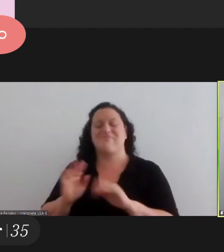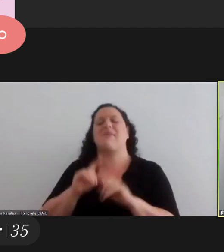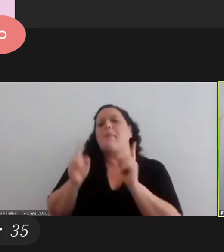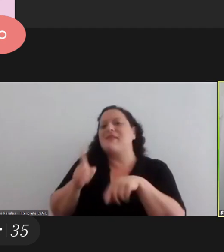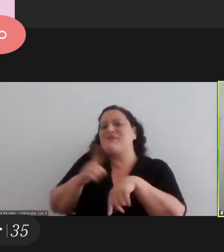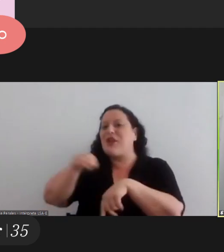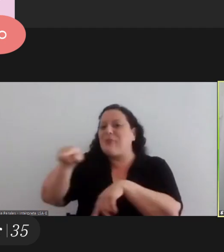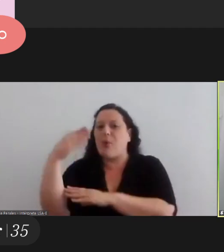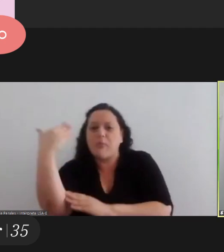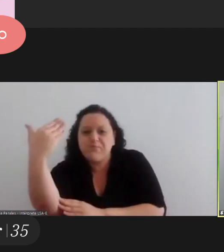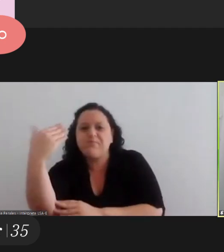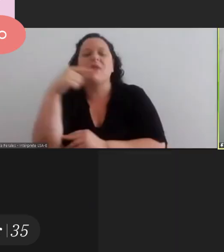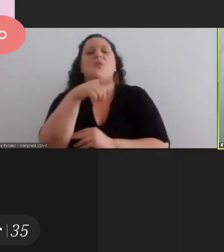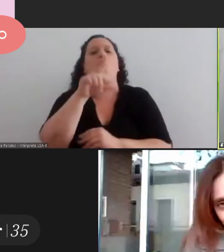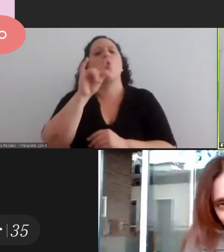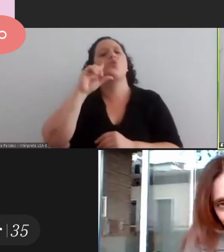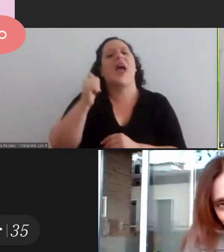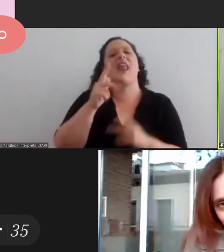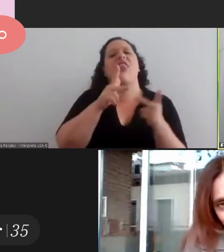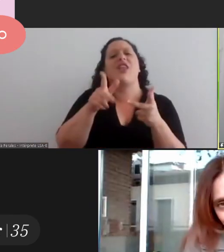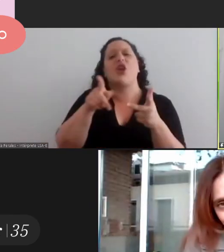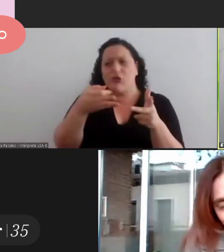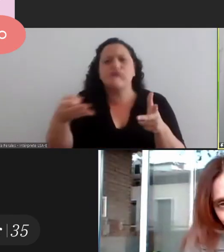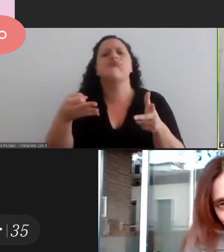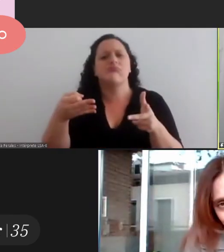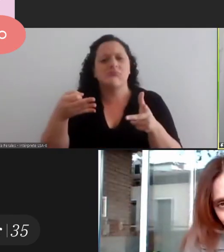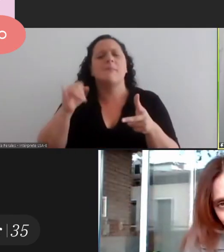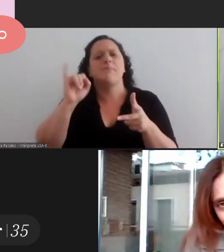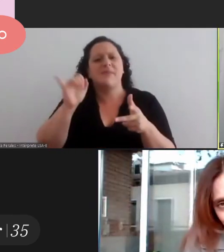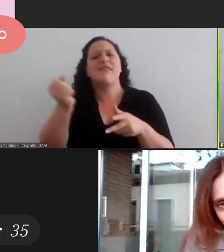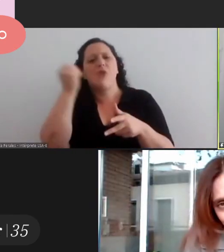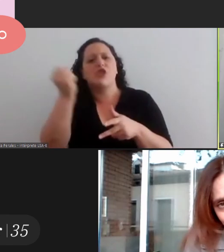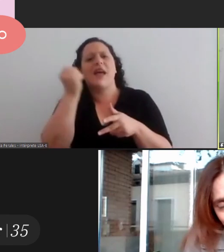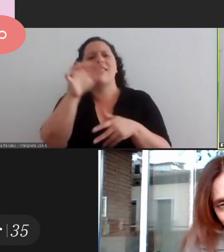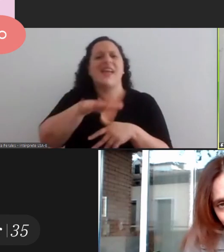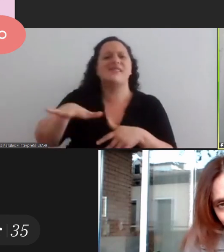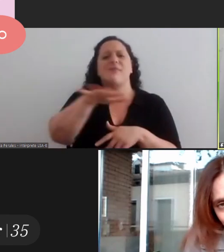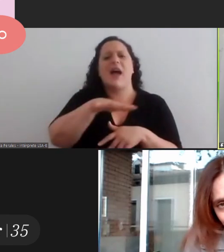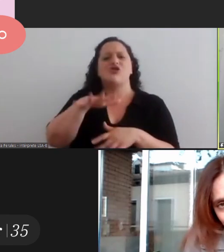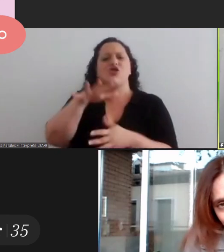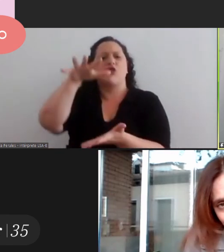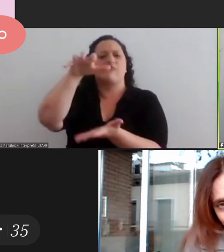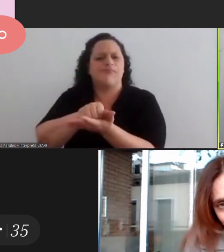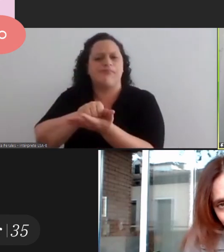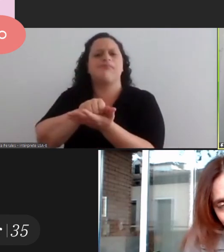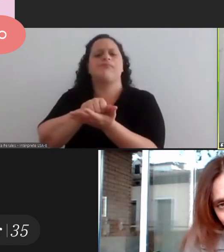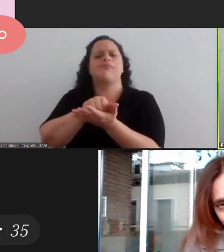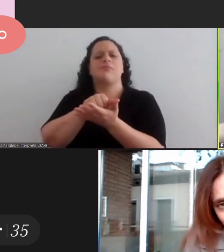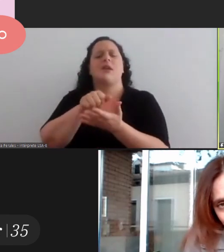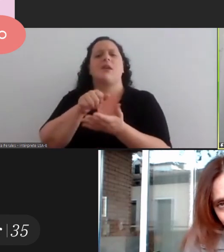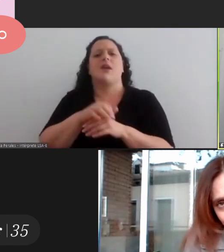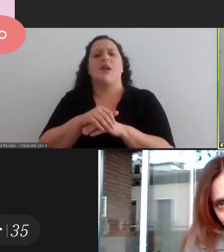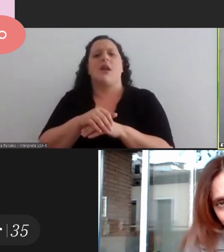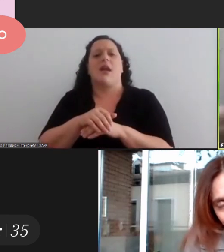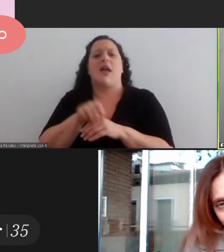while you were talking luciana said it's true we must be done